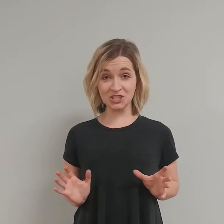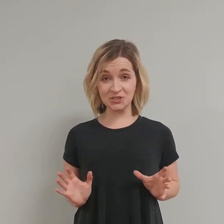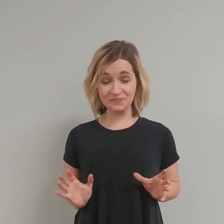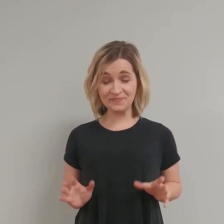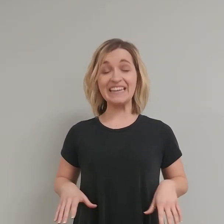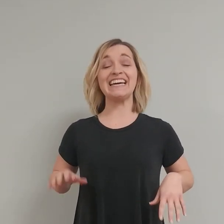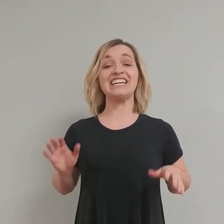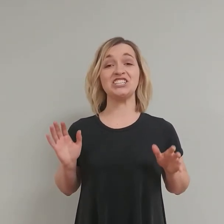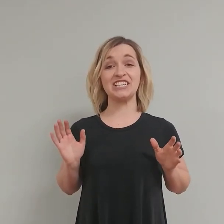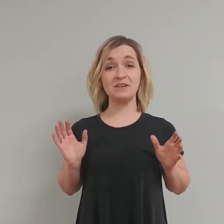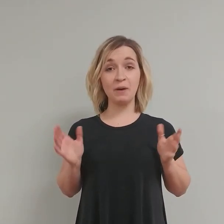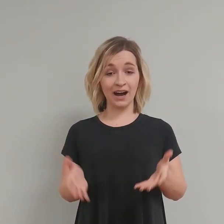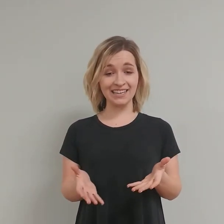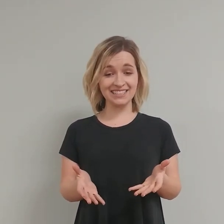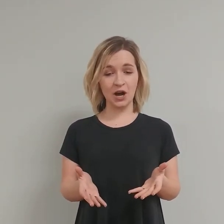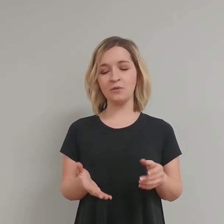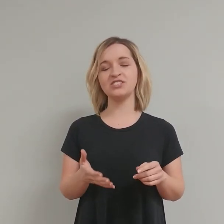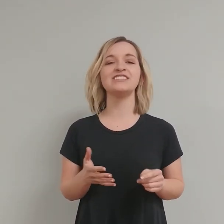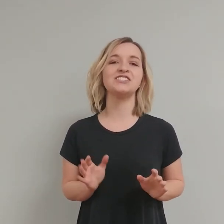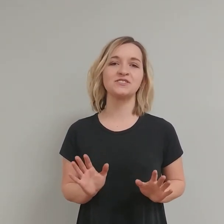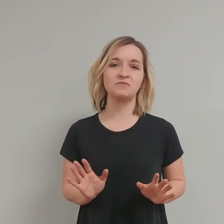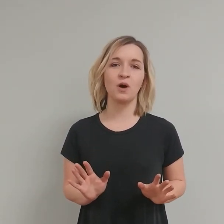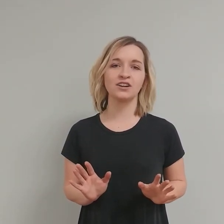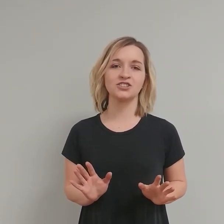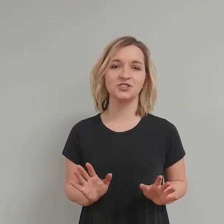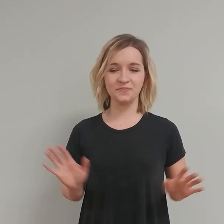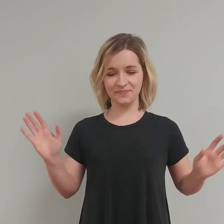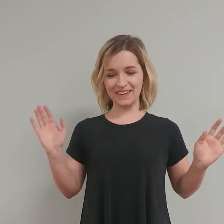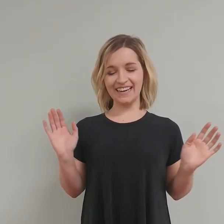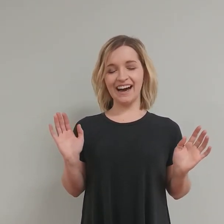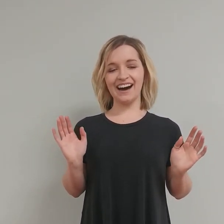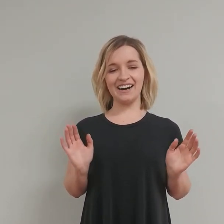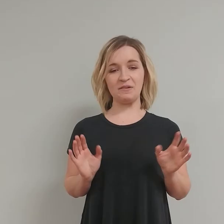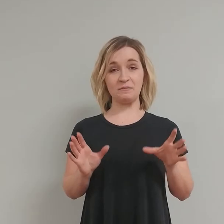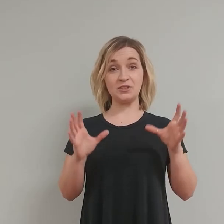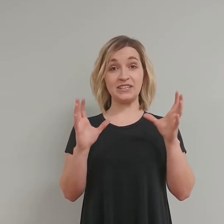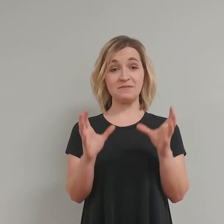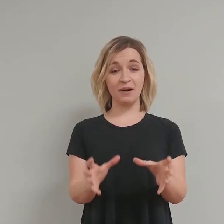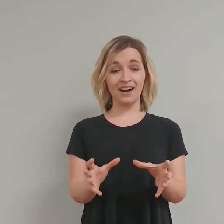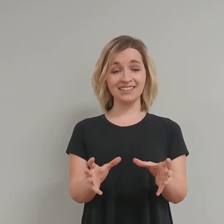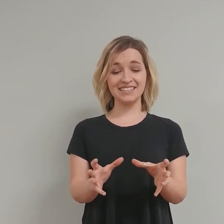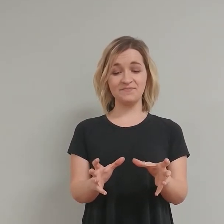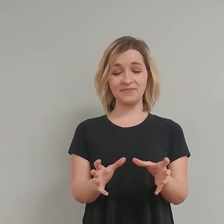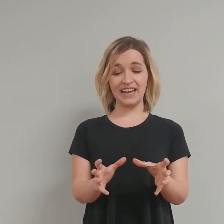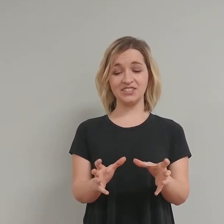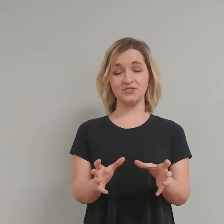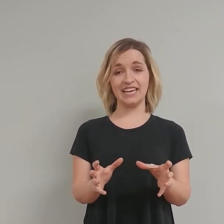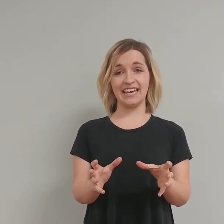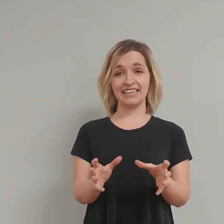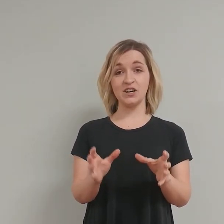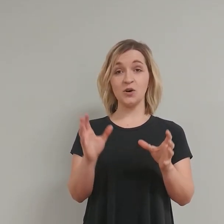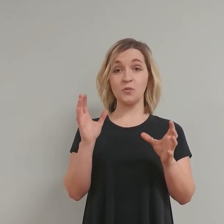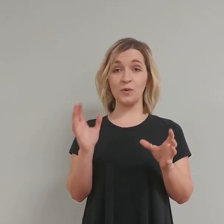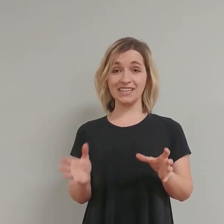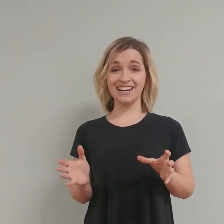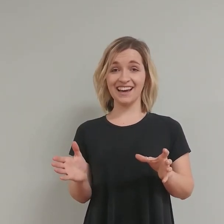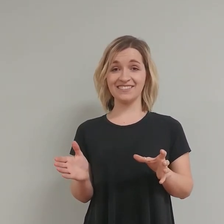do is you get a pot. Oh, and you'll need water, too. You get a pot, and you take one and a half